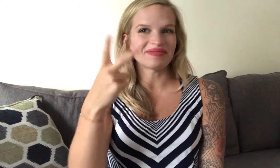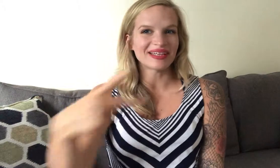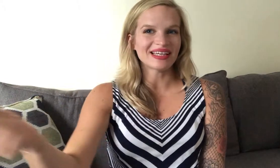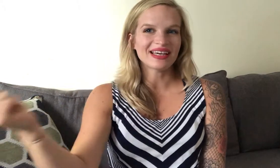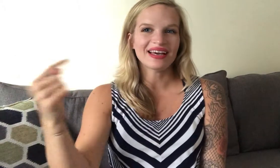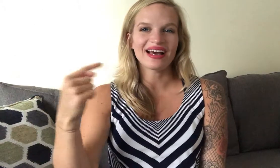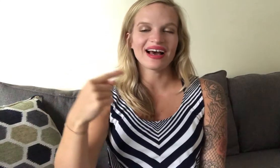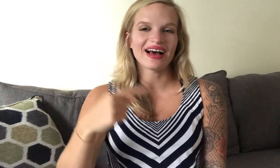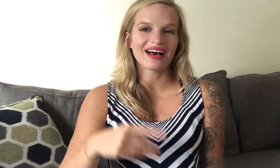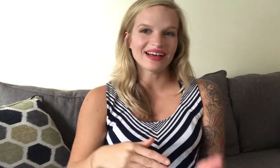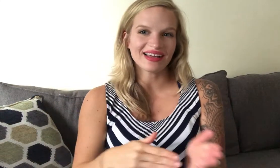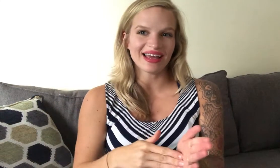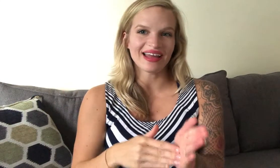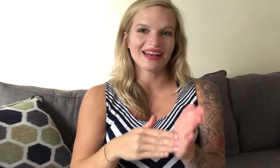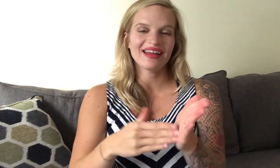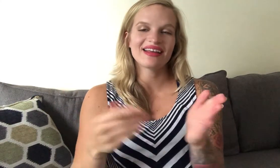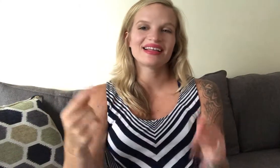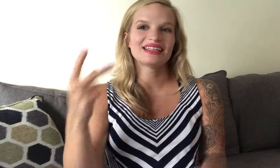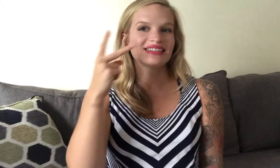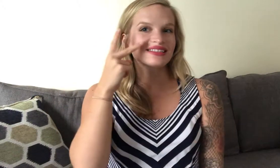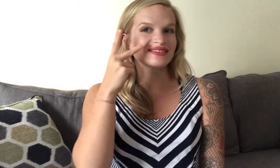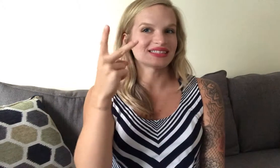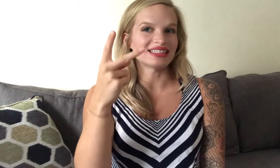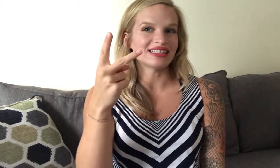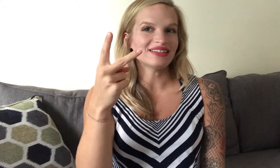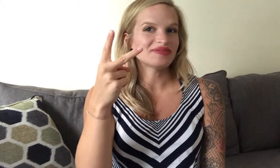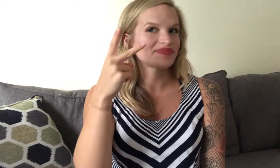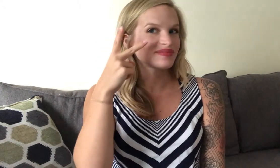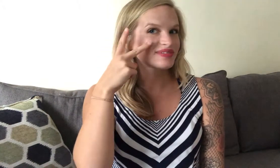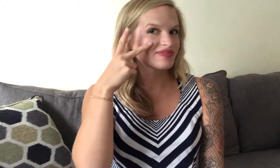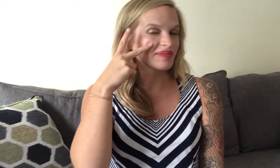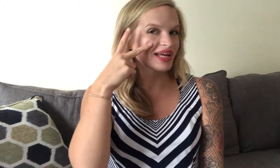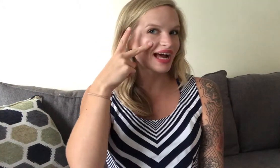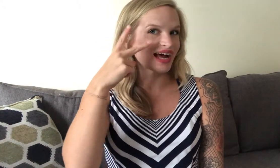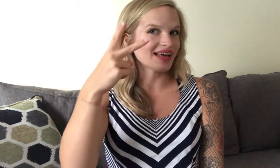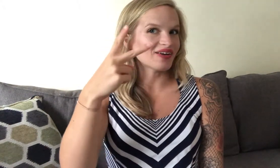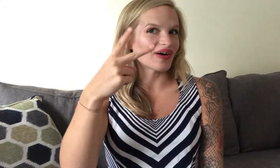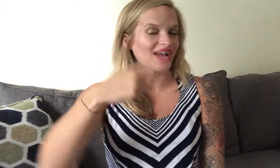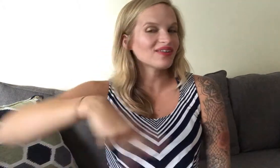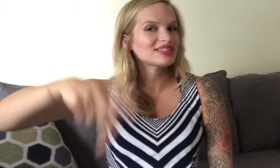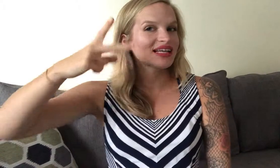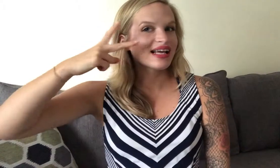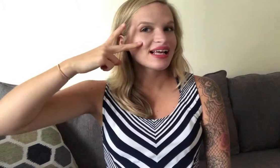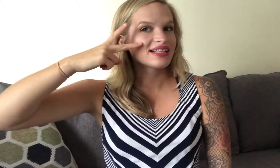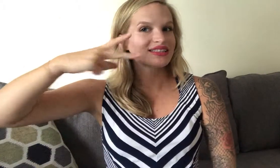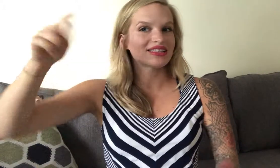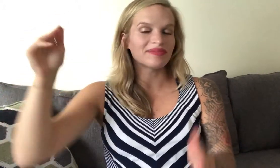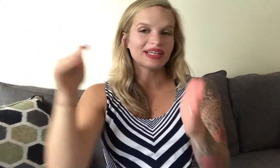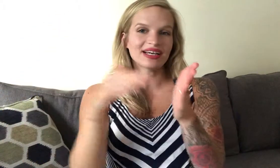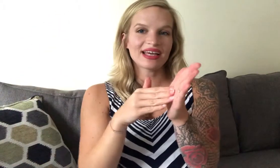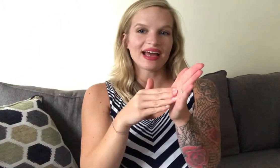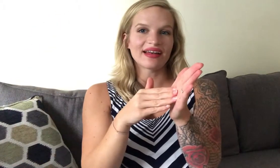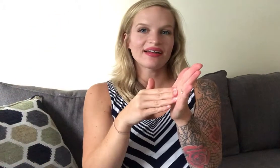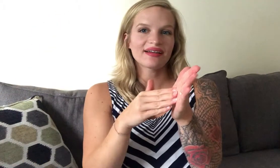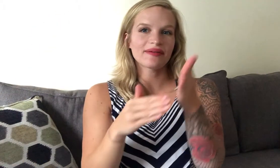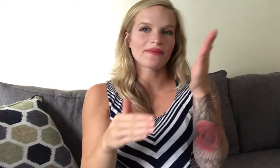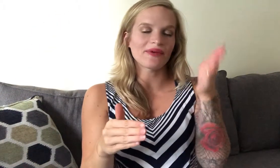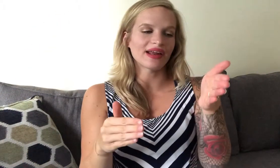me again so see from the eye go out see me again one